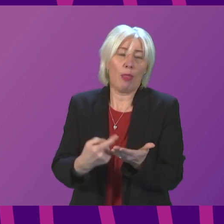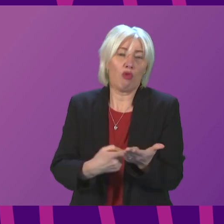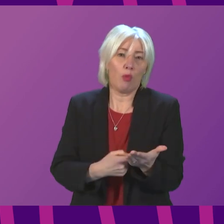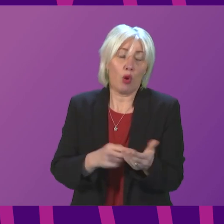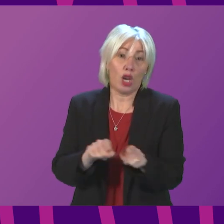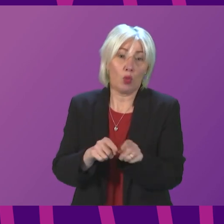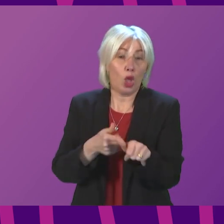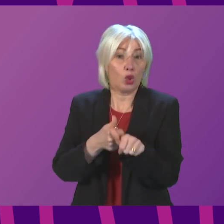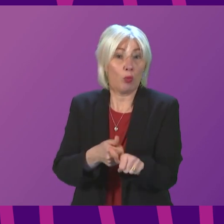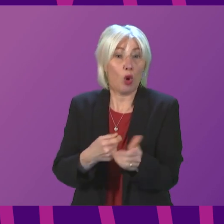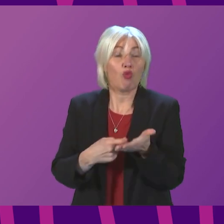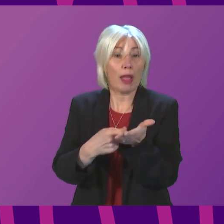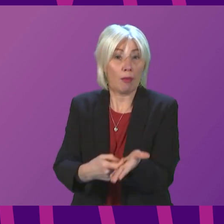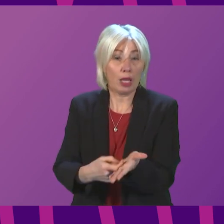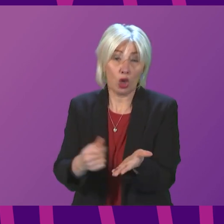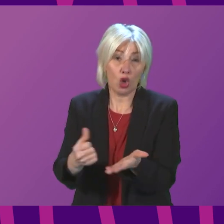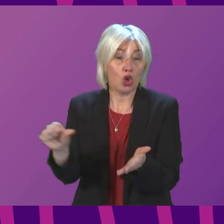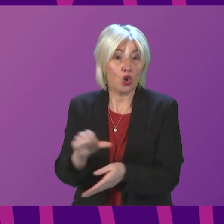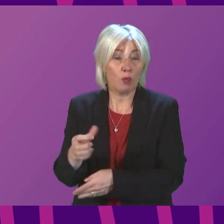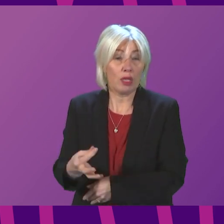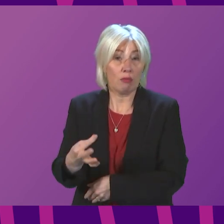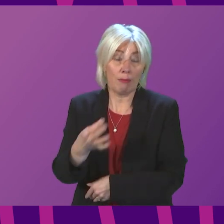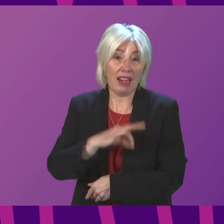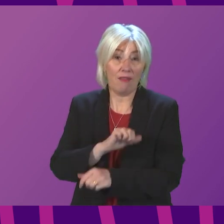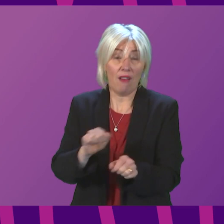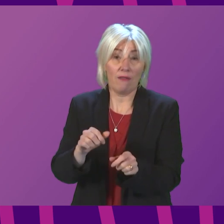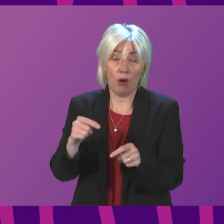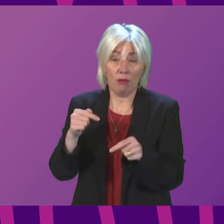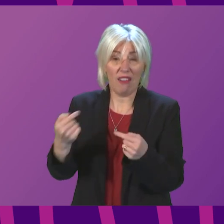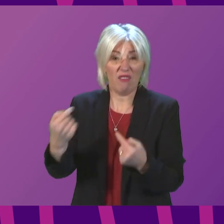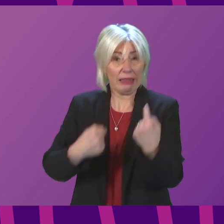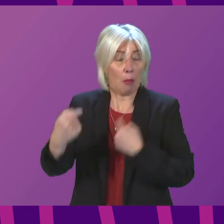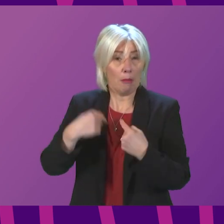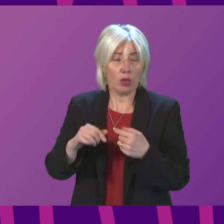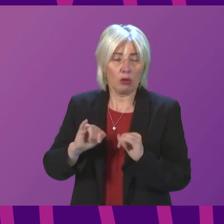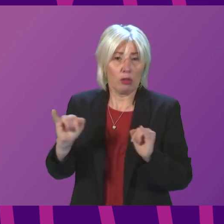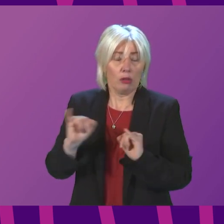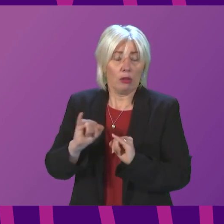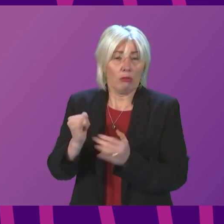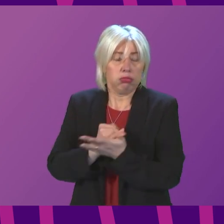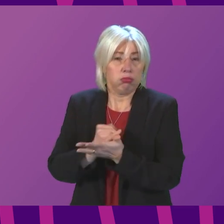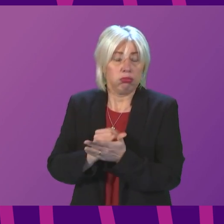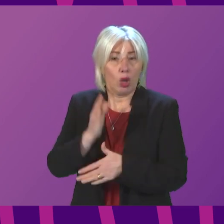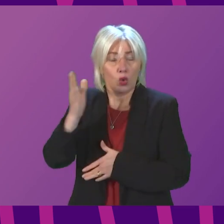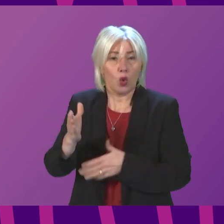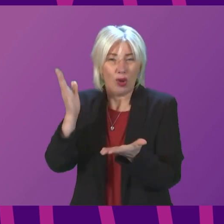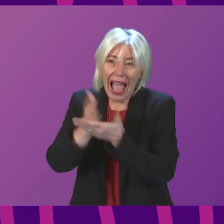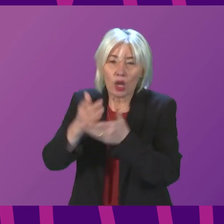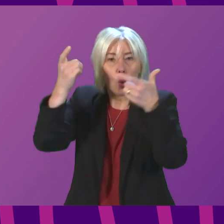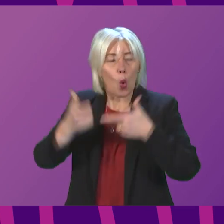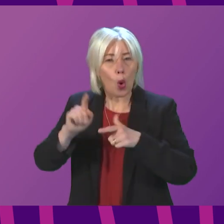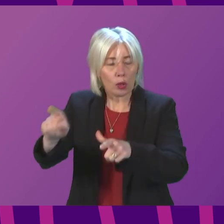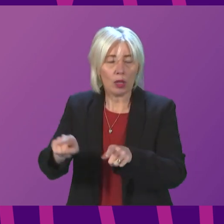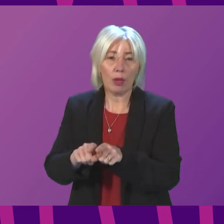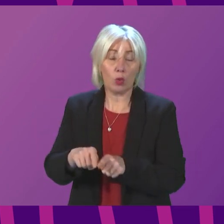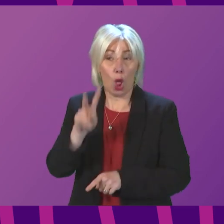recommendation which could deliver significant benefits for victims by reducing the traumatising impact of the court environment. I recognise too the